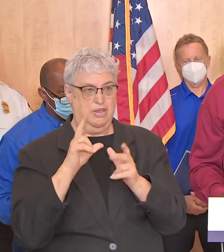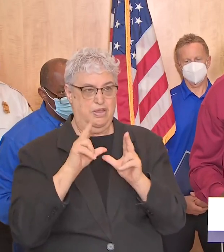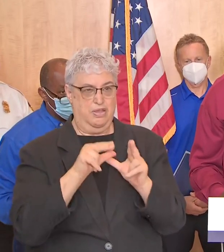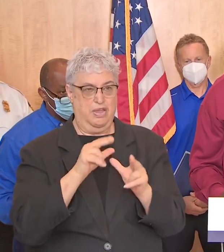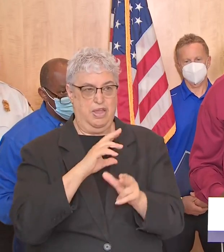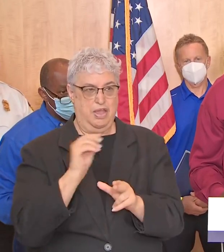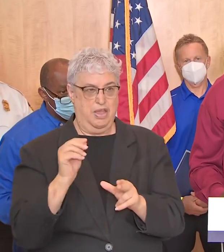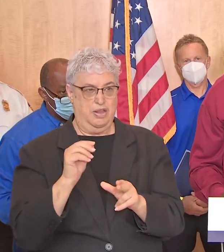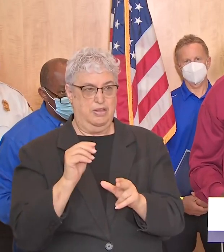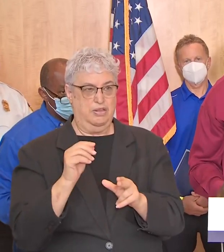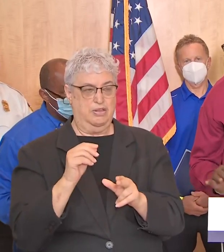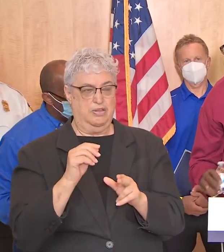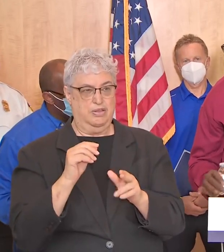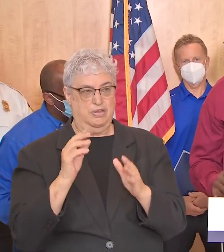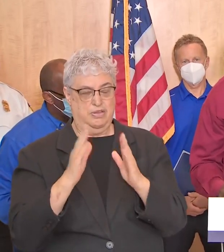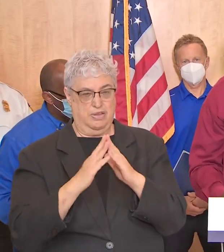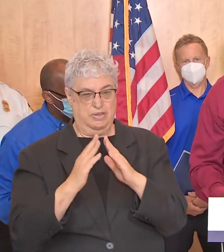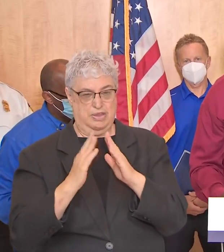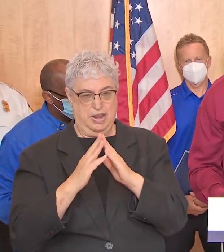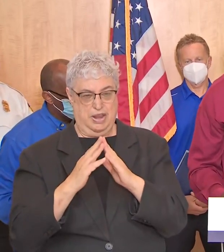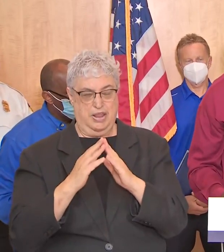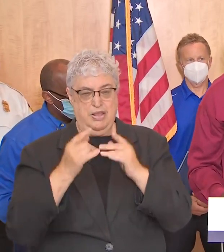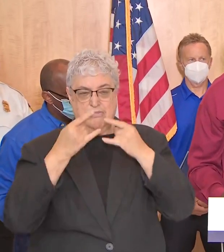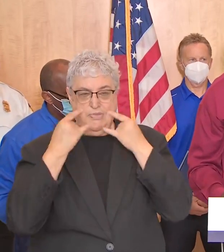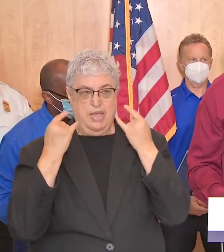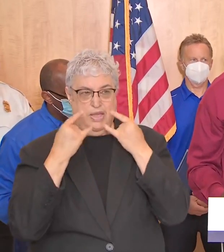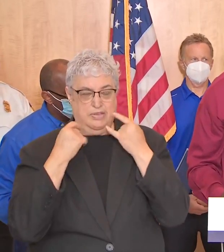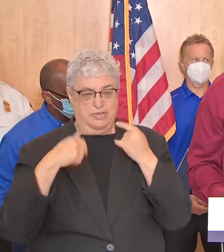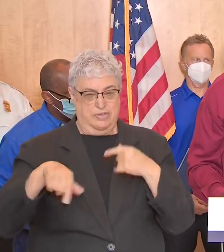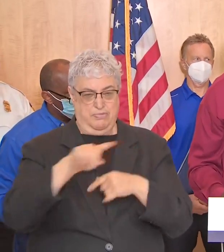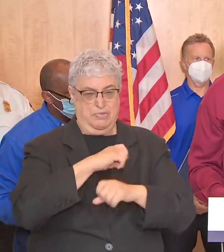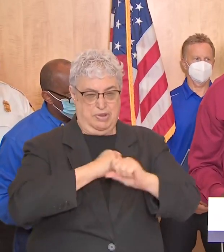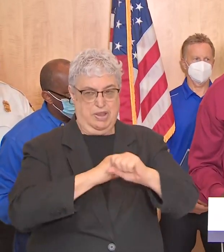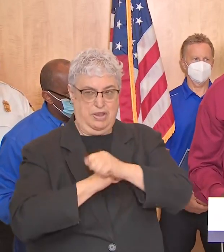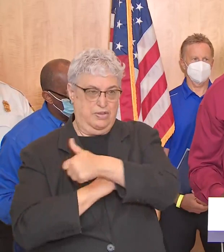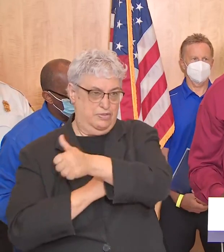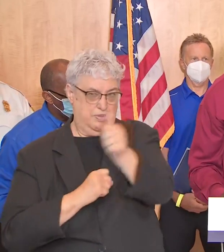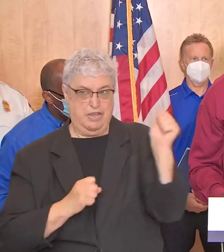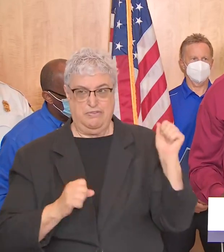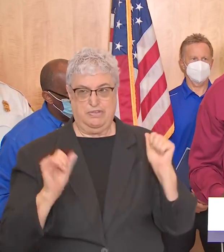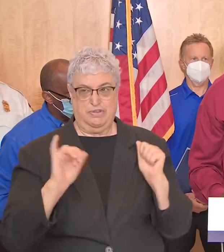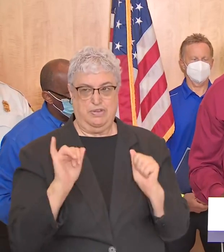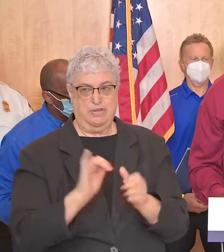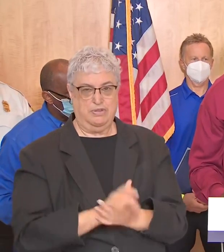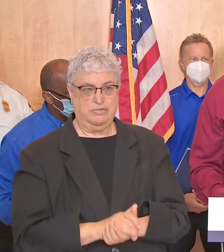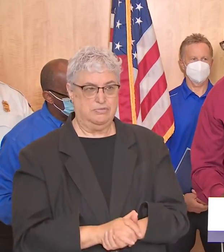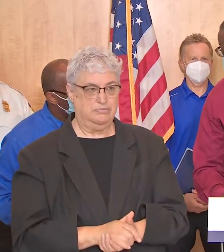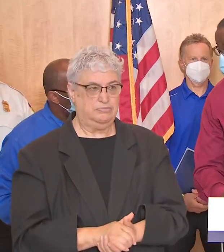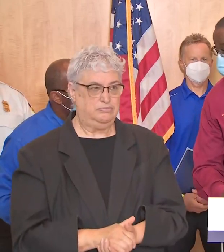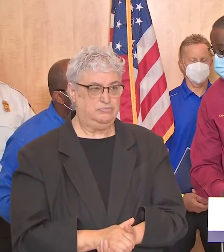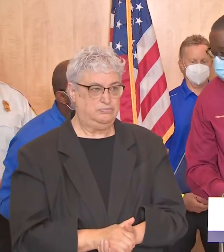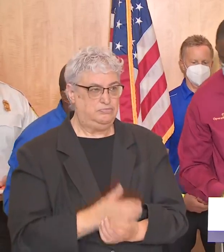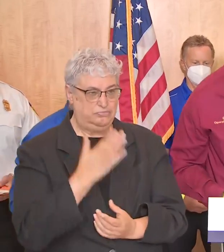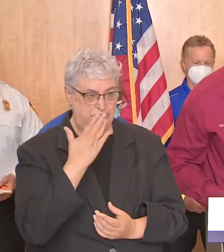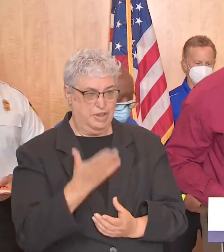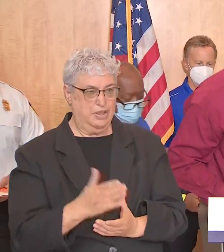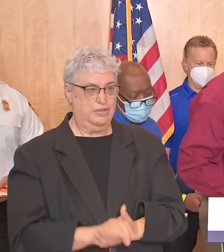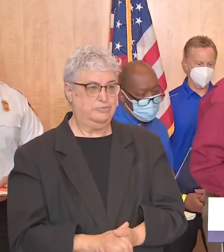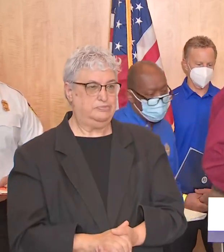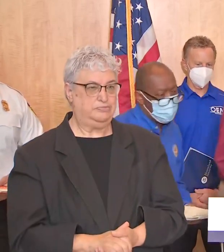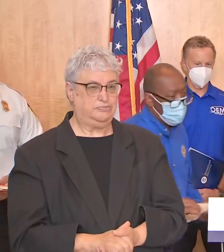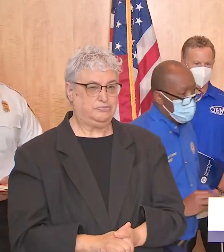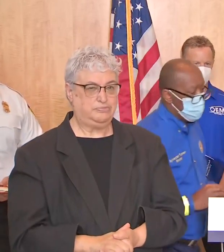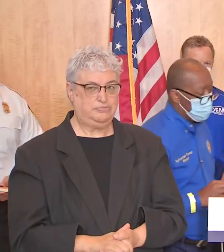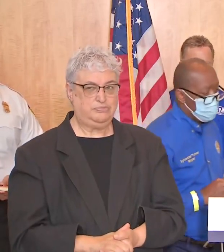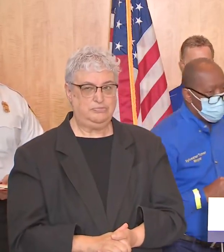and we want to remind everyone to continue to mask up and protect themselves from the uh coronavirus thank you mayor thanks